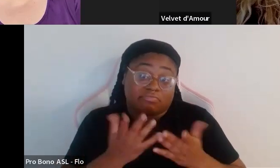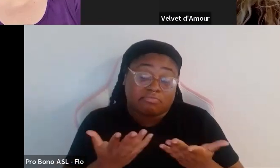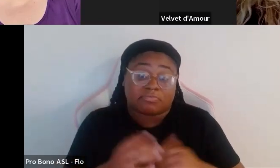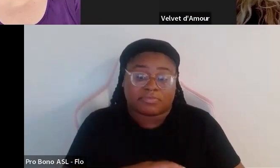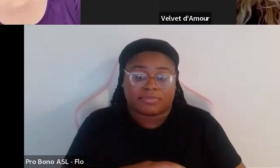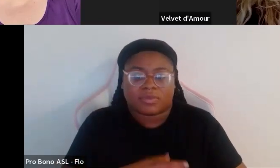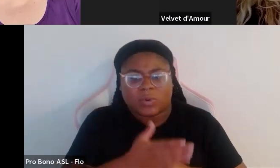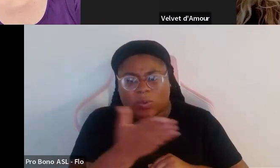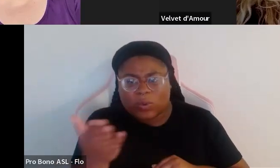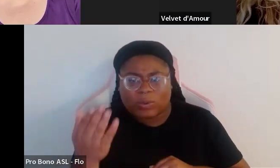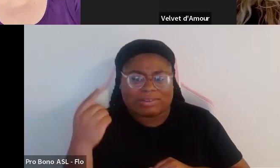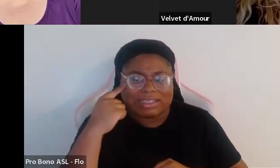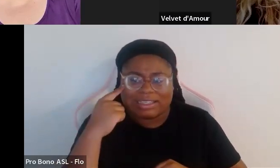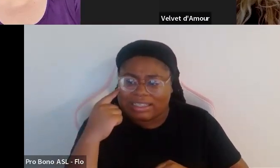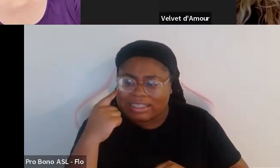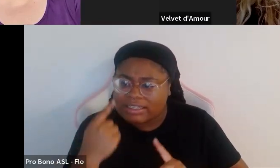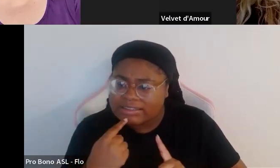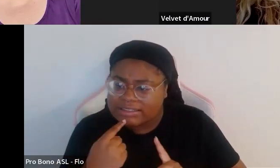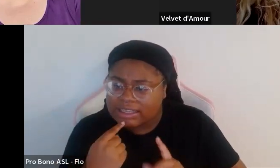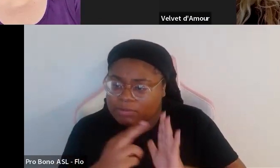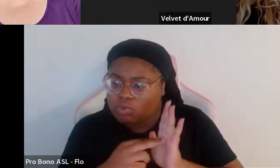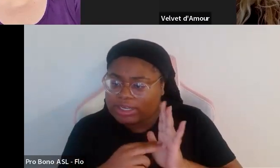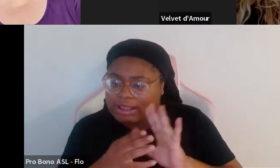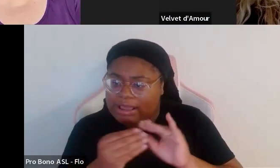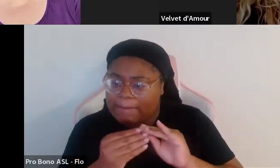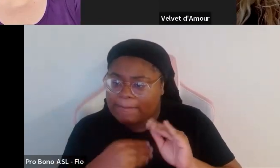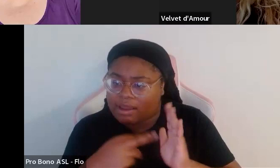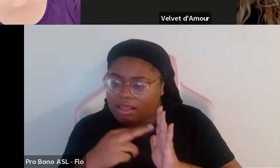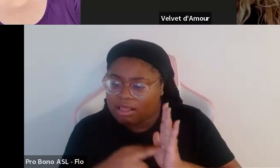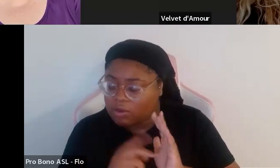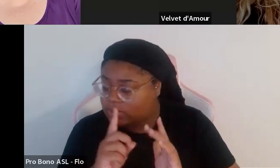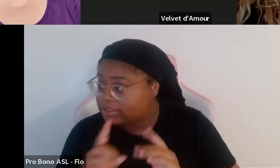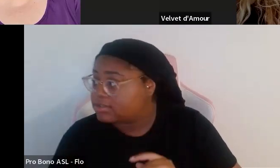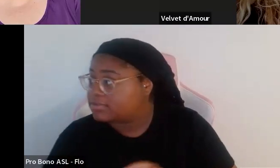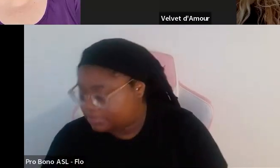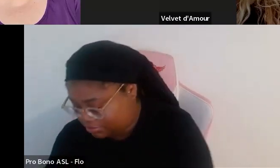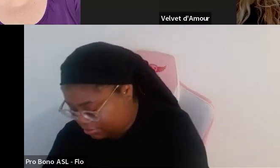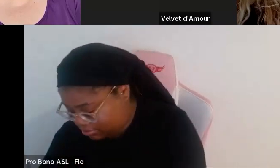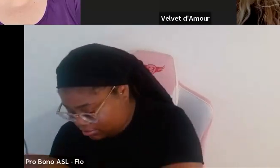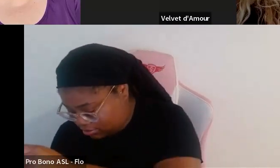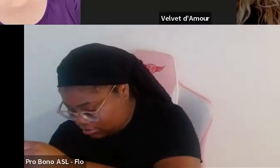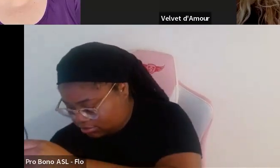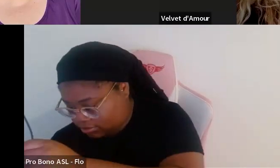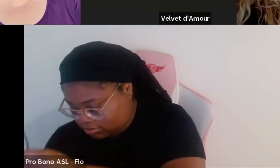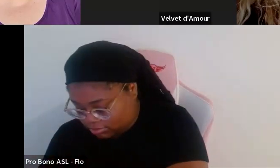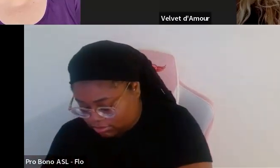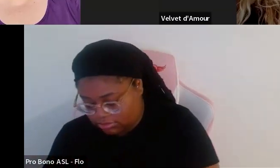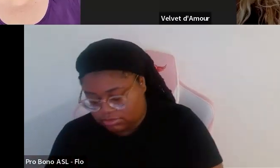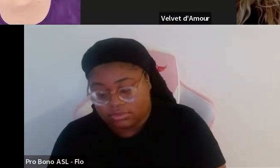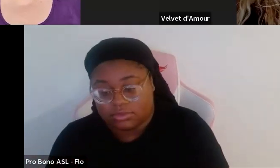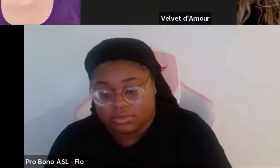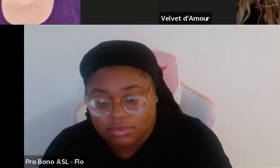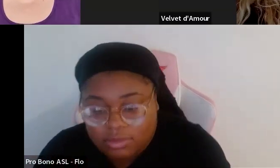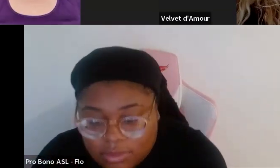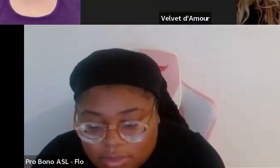what do you say to the people who say that fat have more important what was after that i sorry couldn't see it all i can read it for you the question is what do you